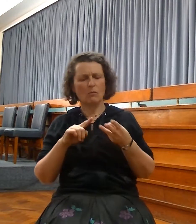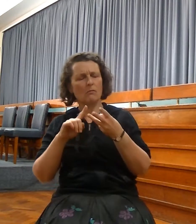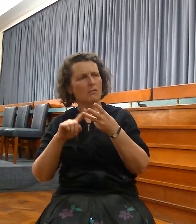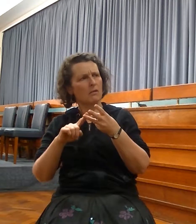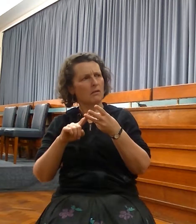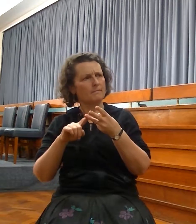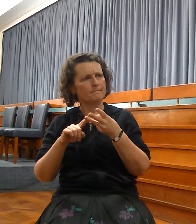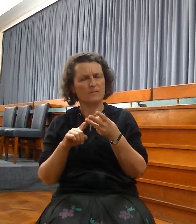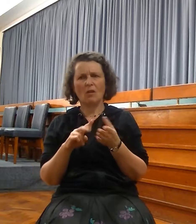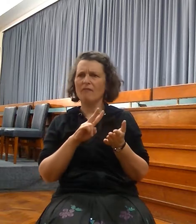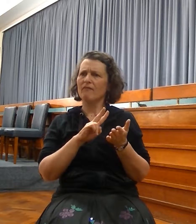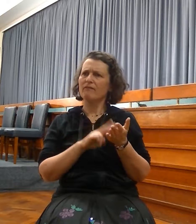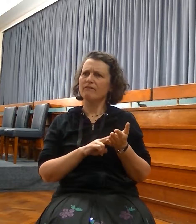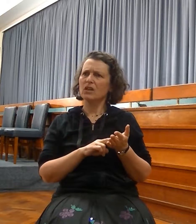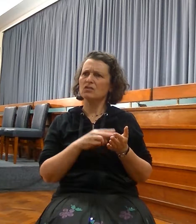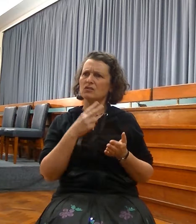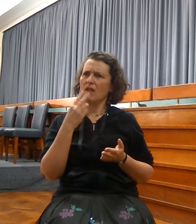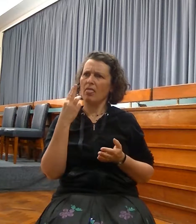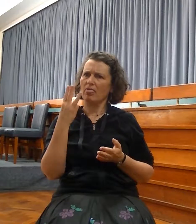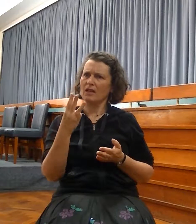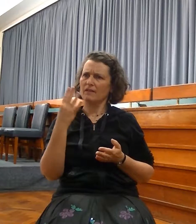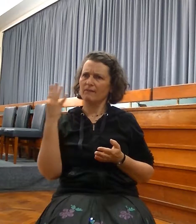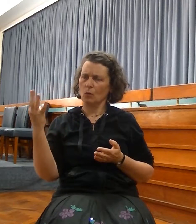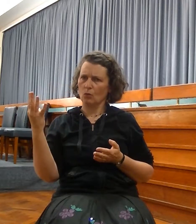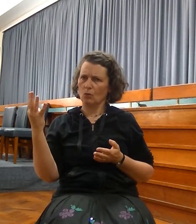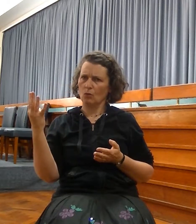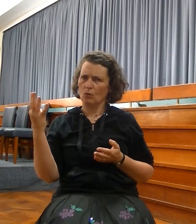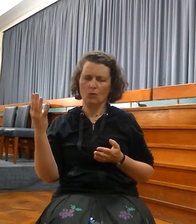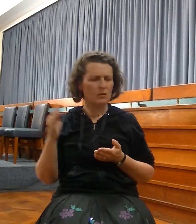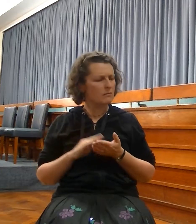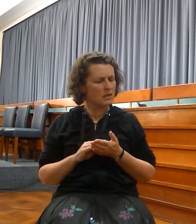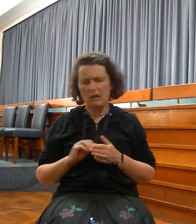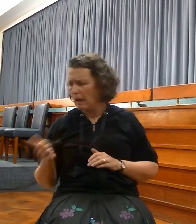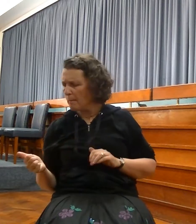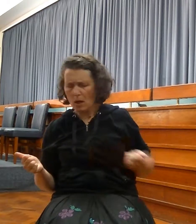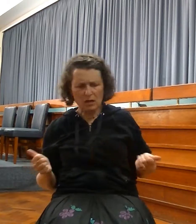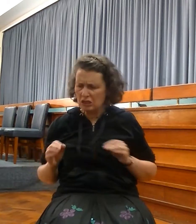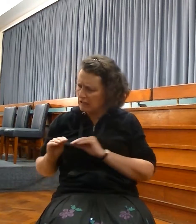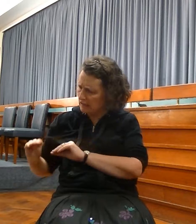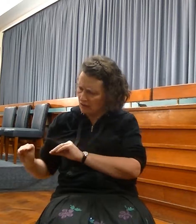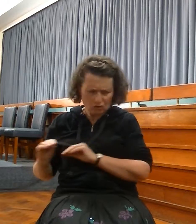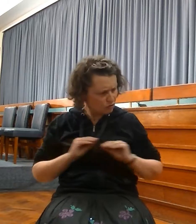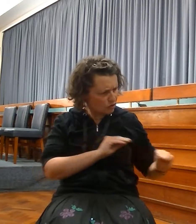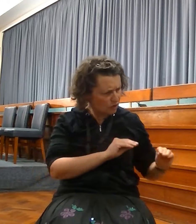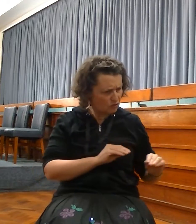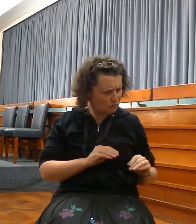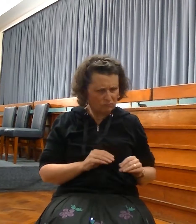Verse 34. And they shall teach no man every man his neighbor. This is truest of all in heaven.